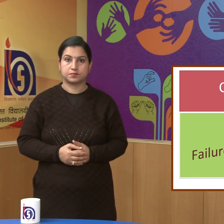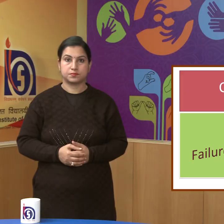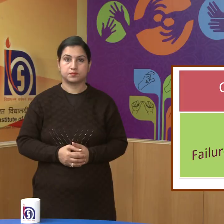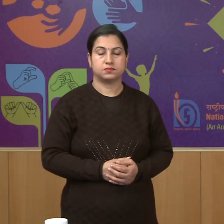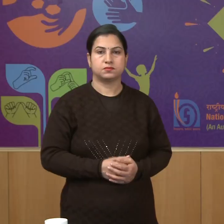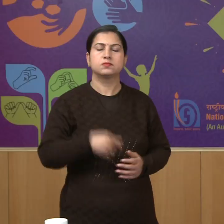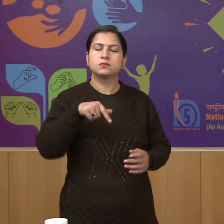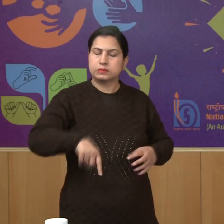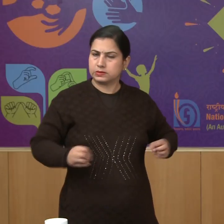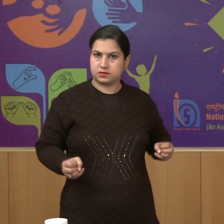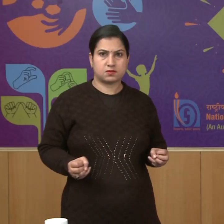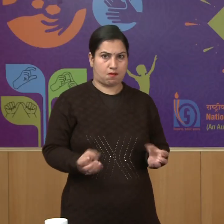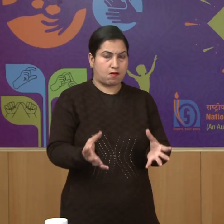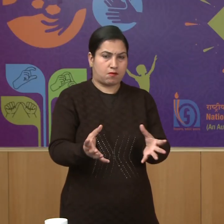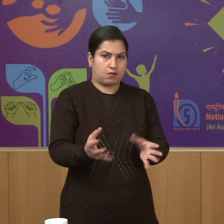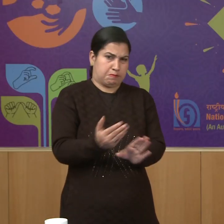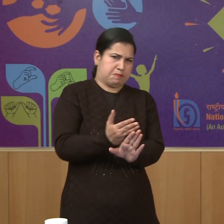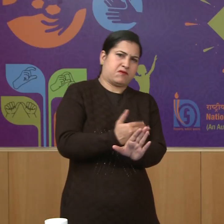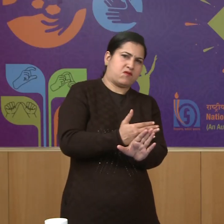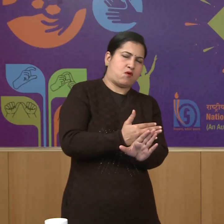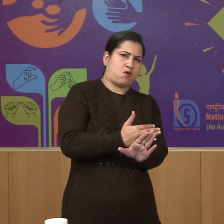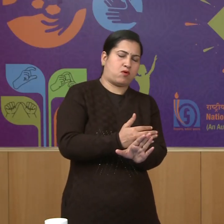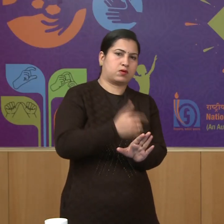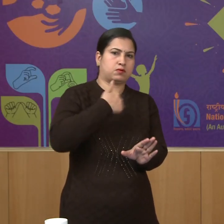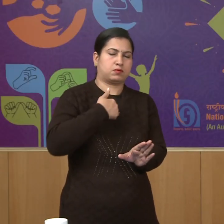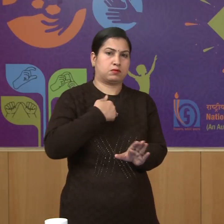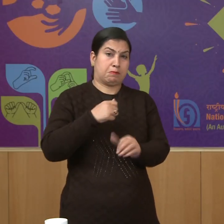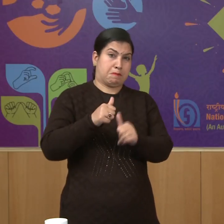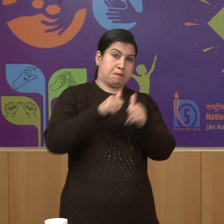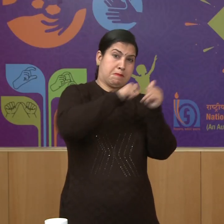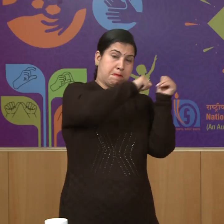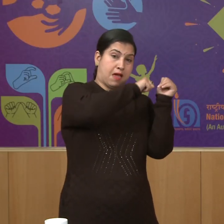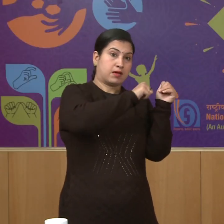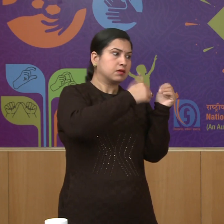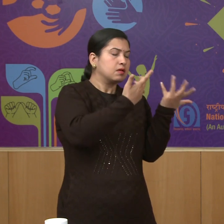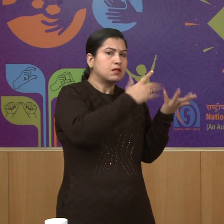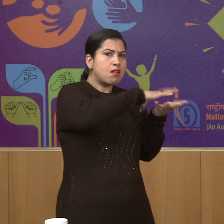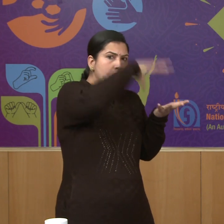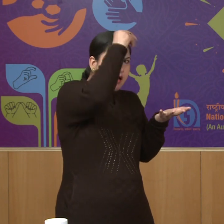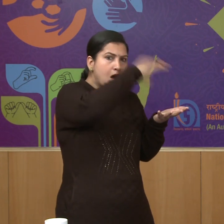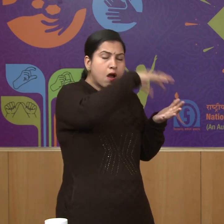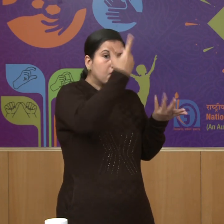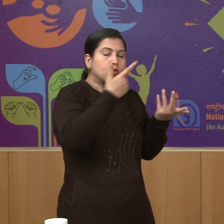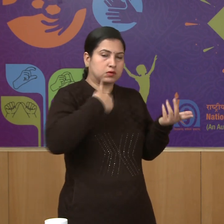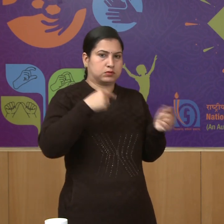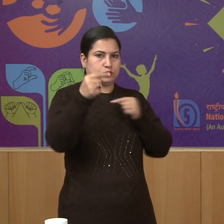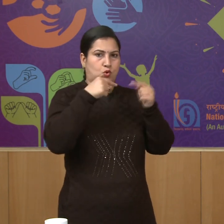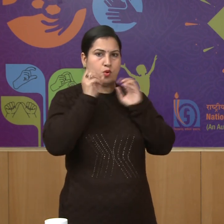Before we begin, let us revise what we learnt in our previous